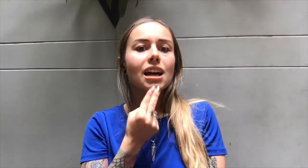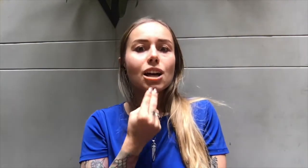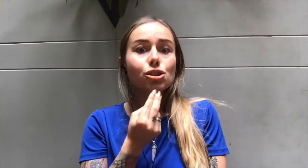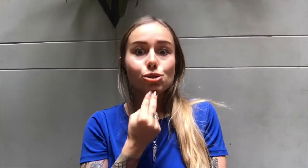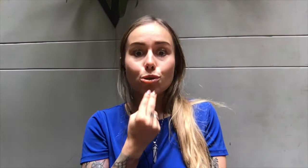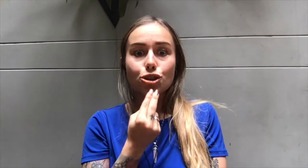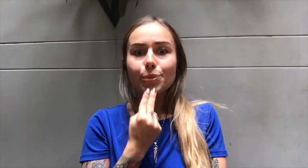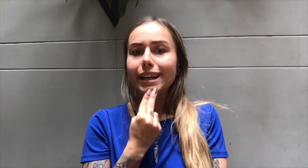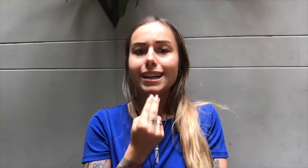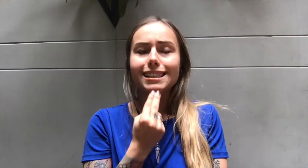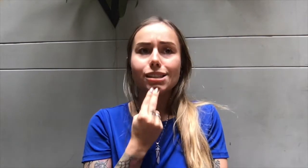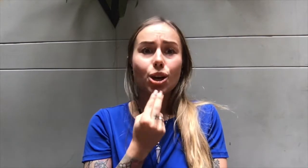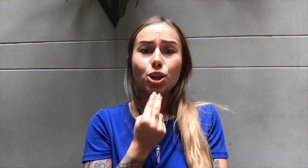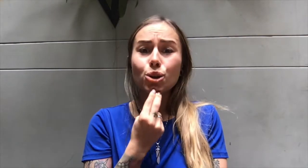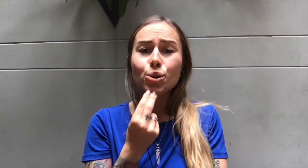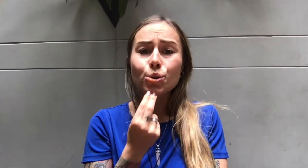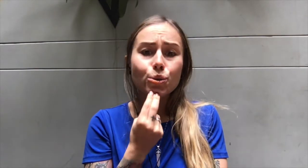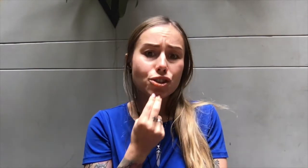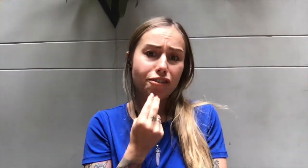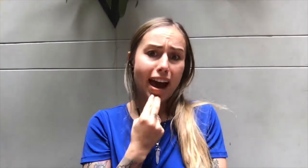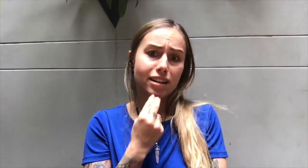Social media is a huge factor.